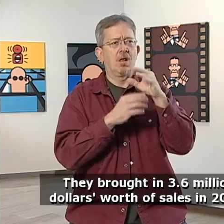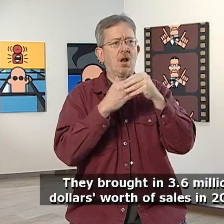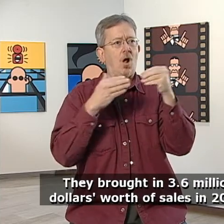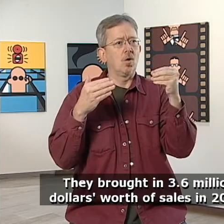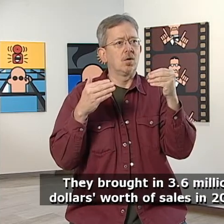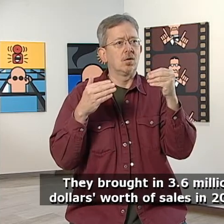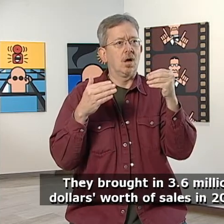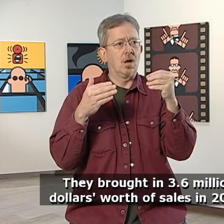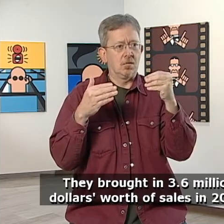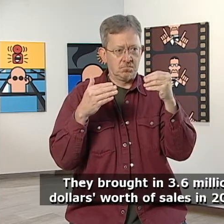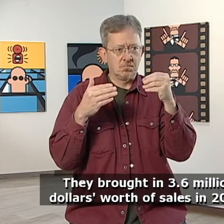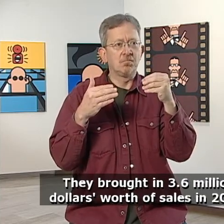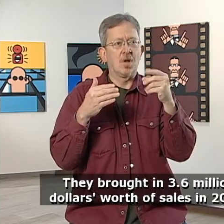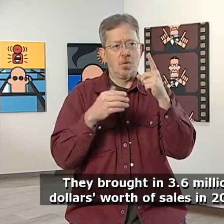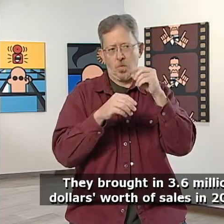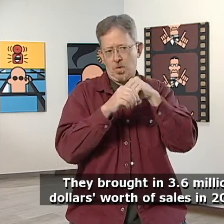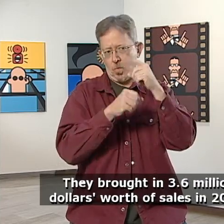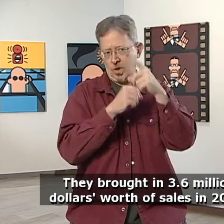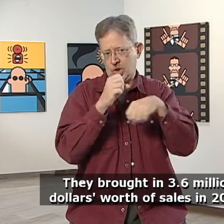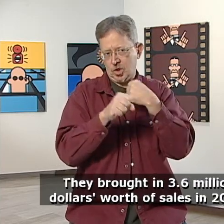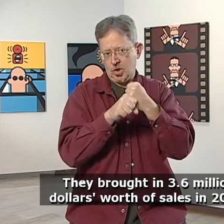worth of sales in 2006.